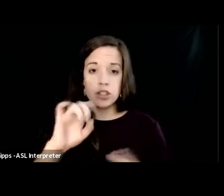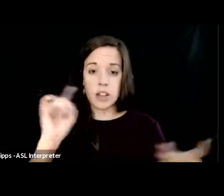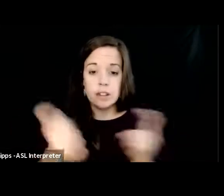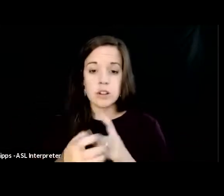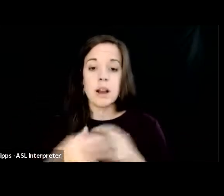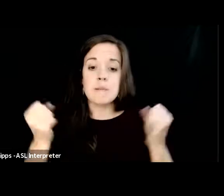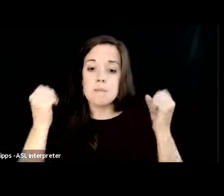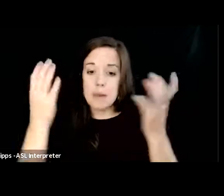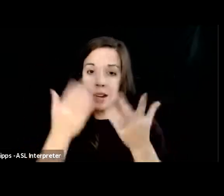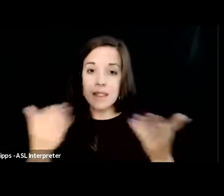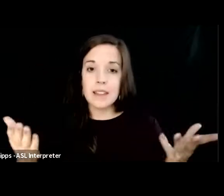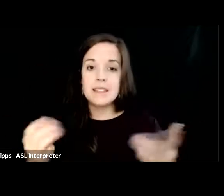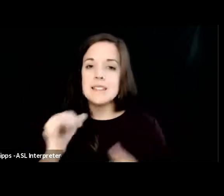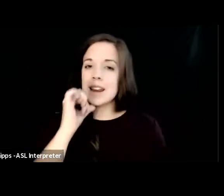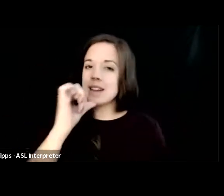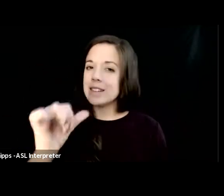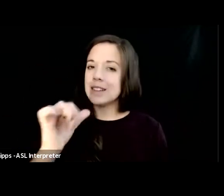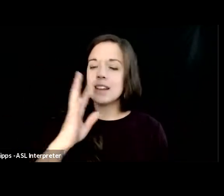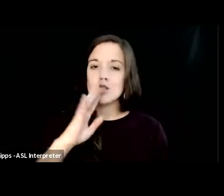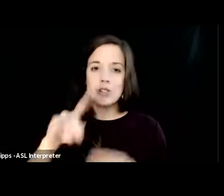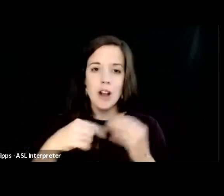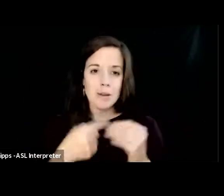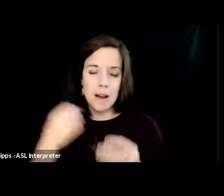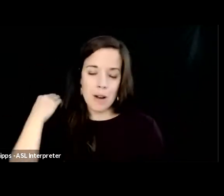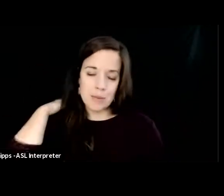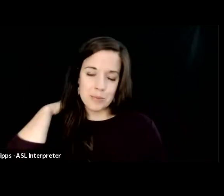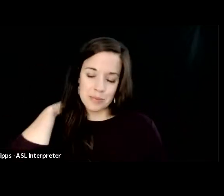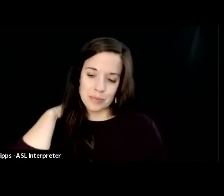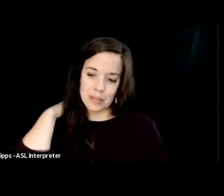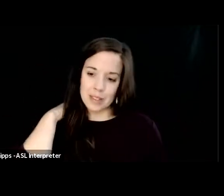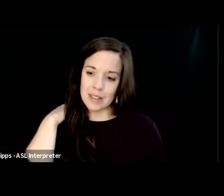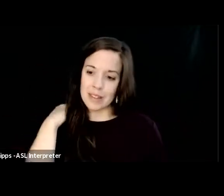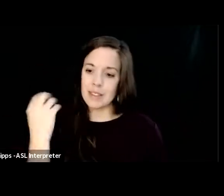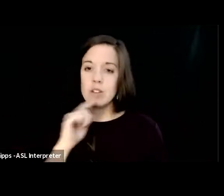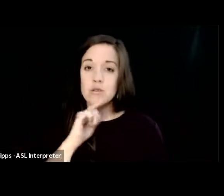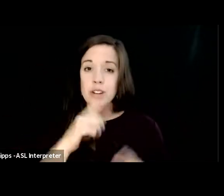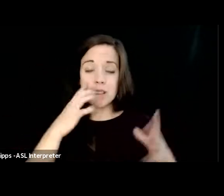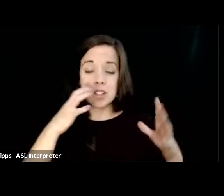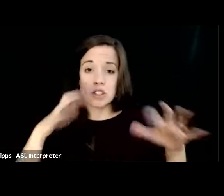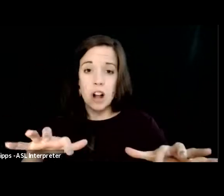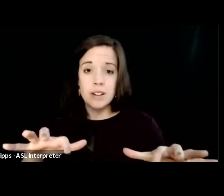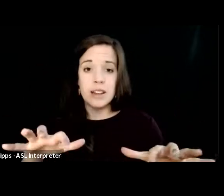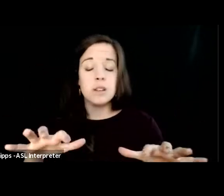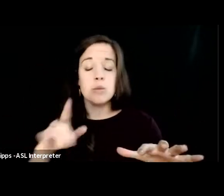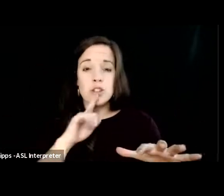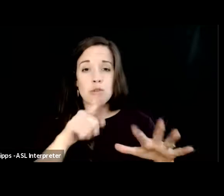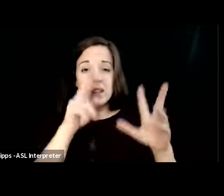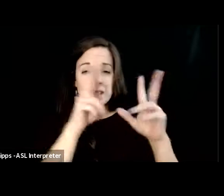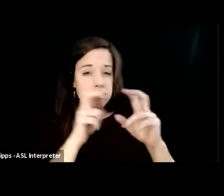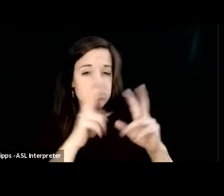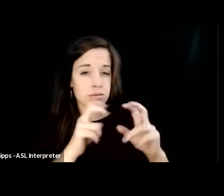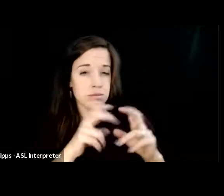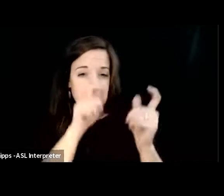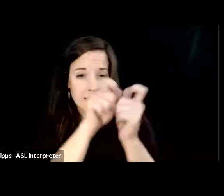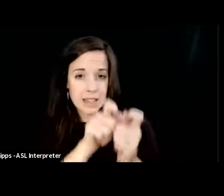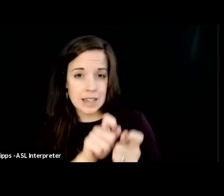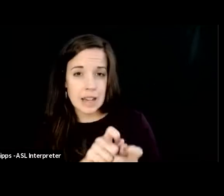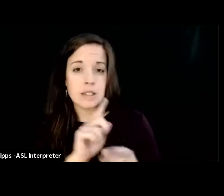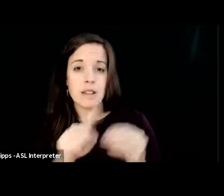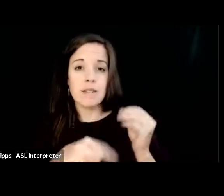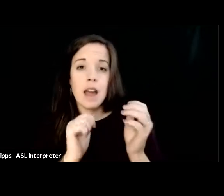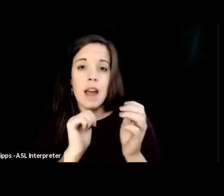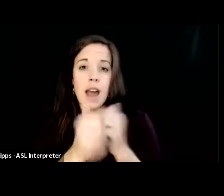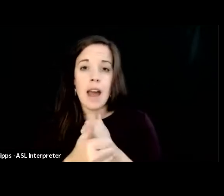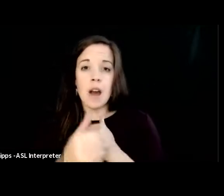things that i didn't get to touch on that that are actually incredibly shocking when you delve into the details of how chevron